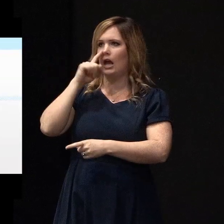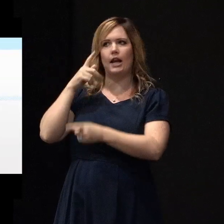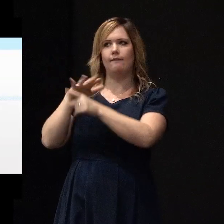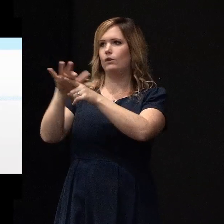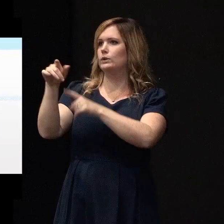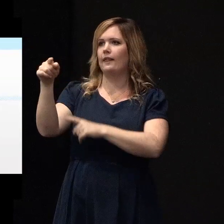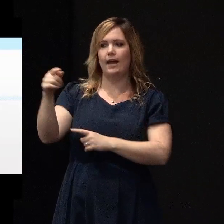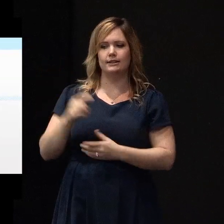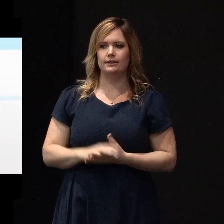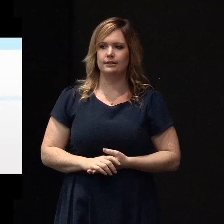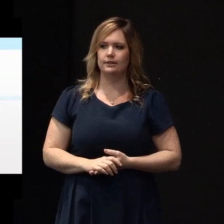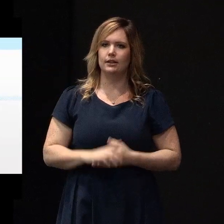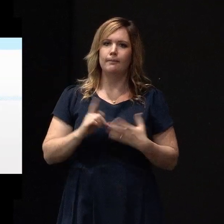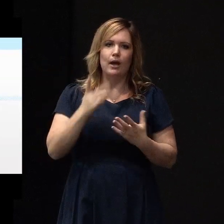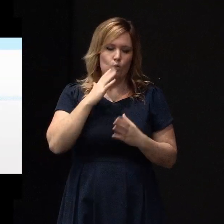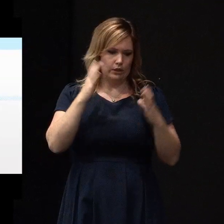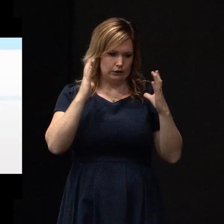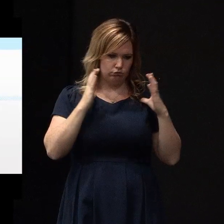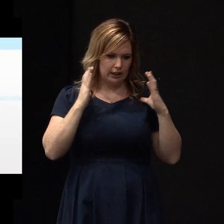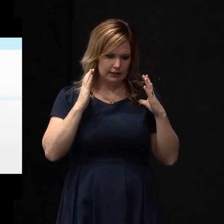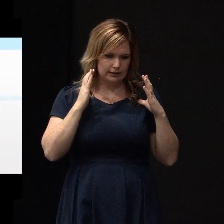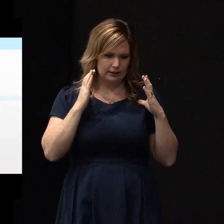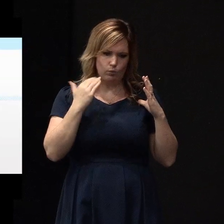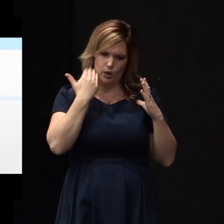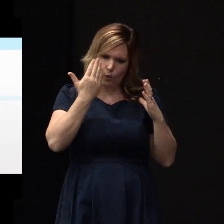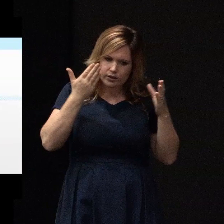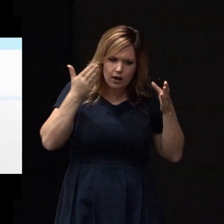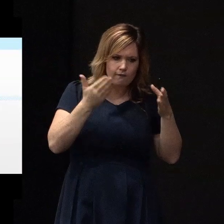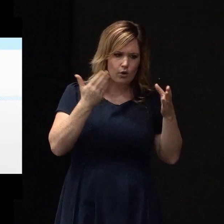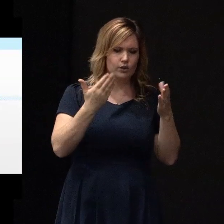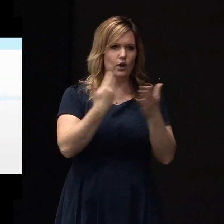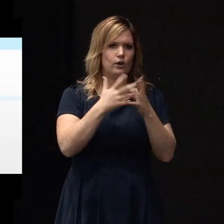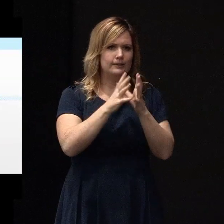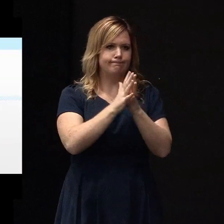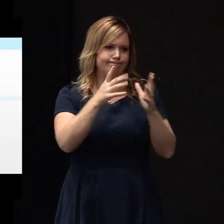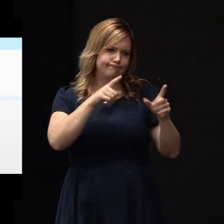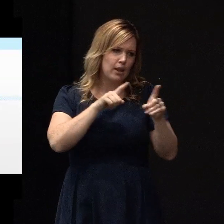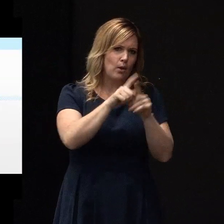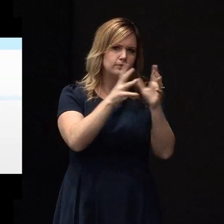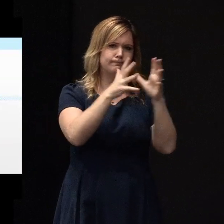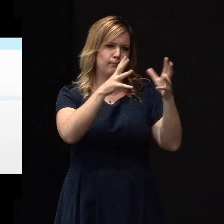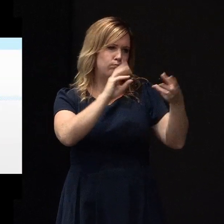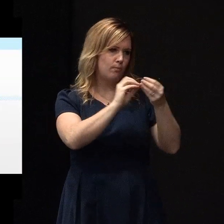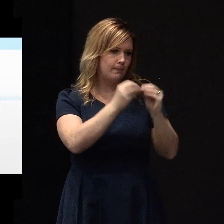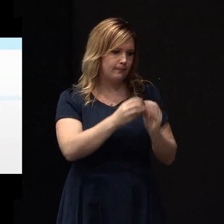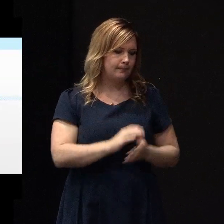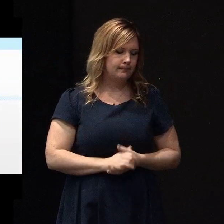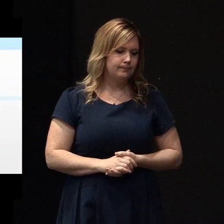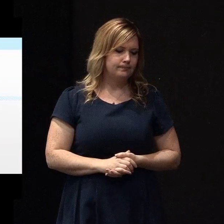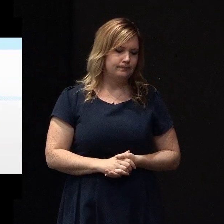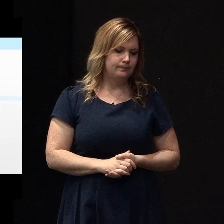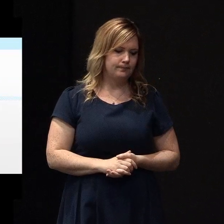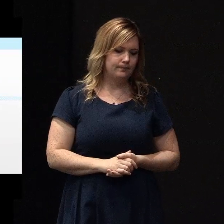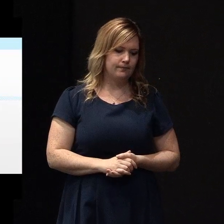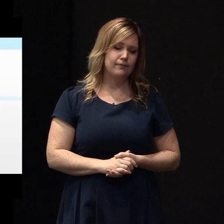we're stressed, the nature of stress is to keep us focusing on the most intense problems. And these